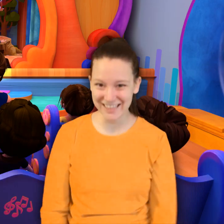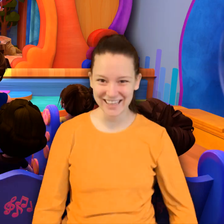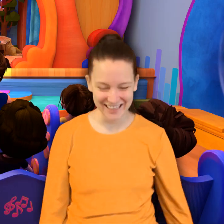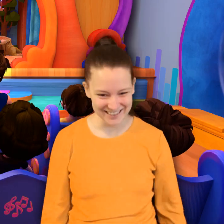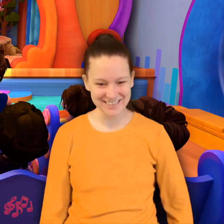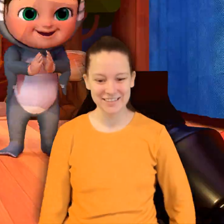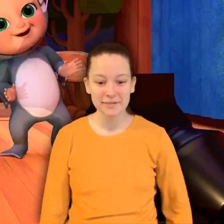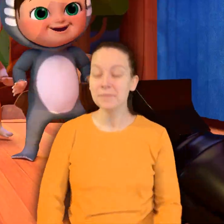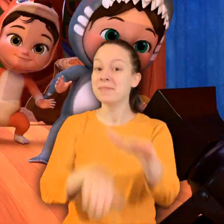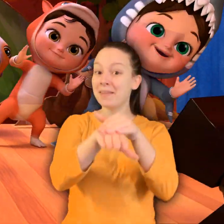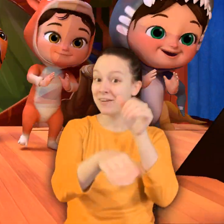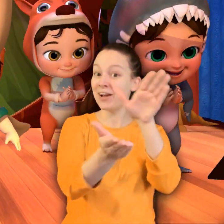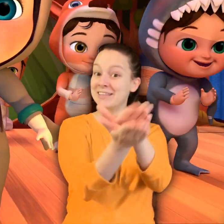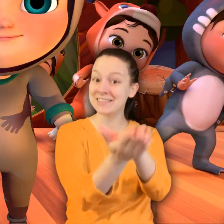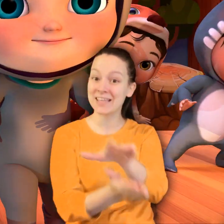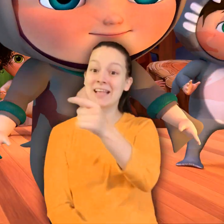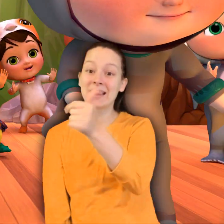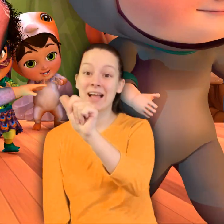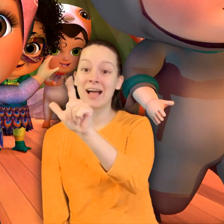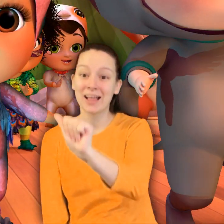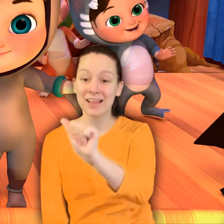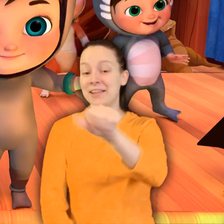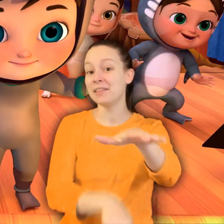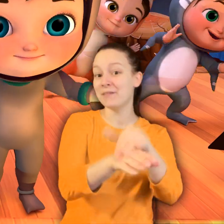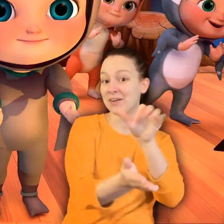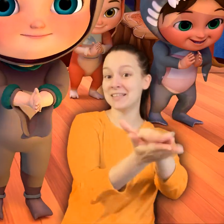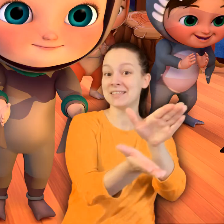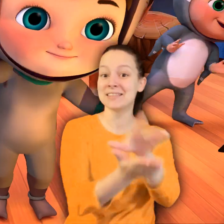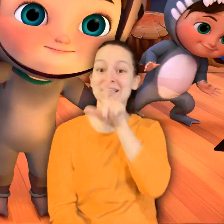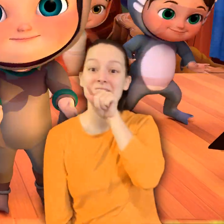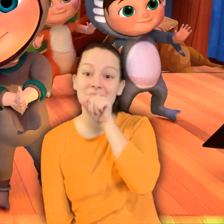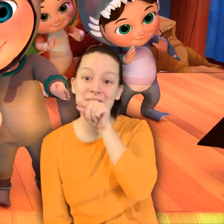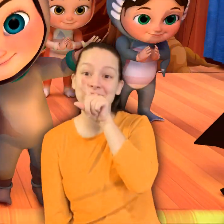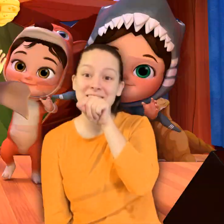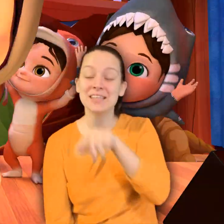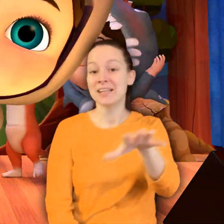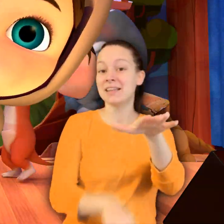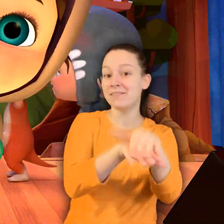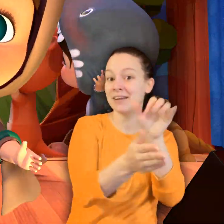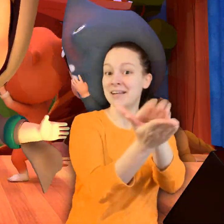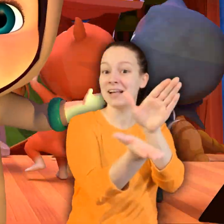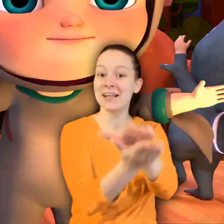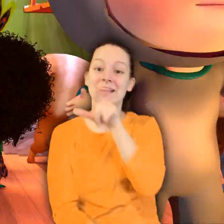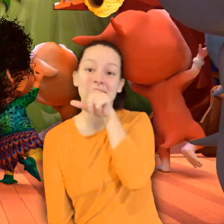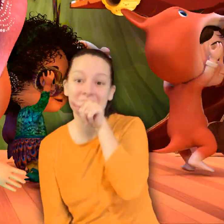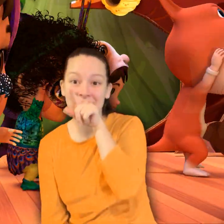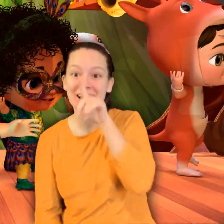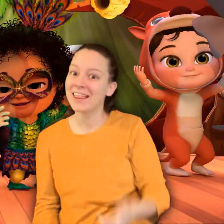The fur seal and the gala The fur seal and the gala The fur seal and the gala Live